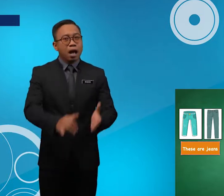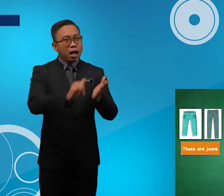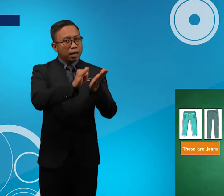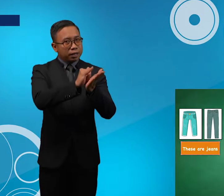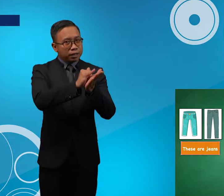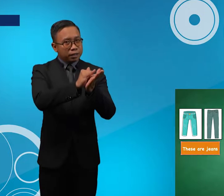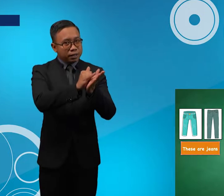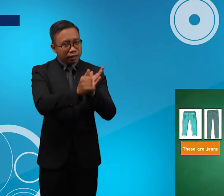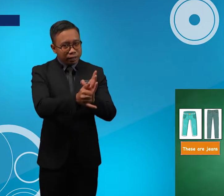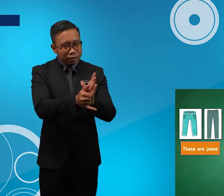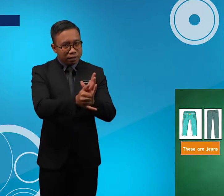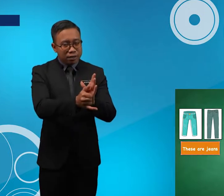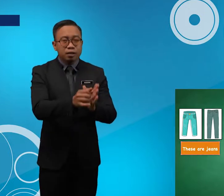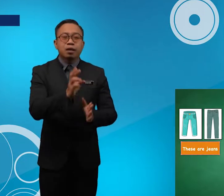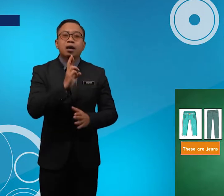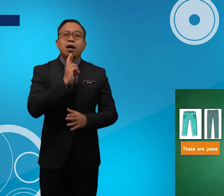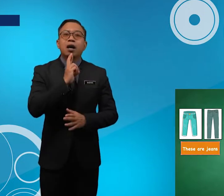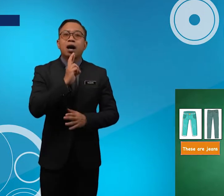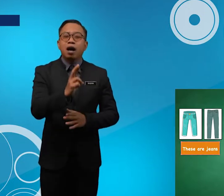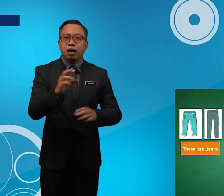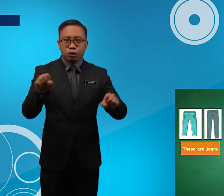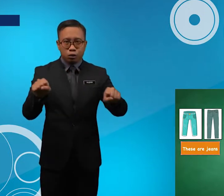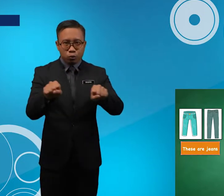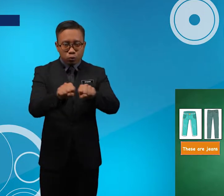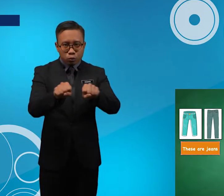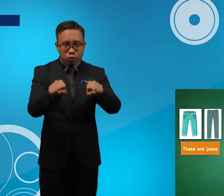These These Are Shoes